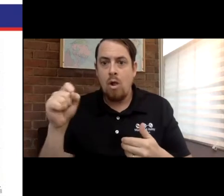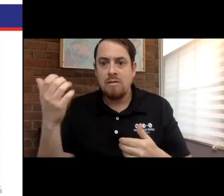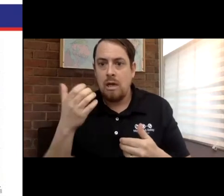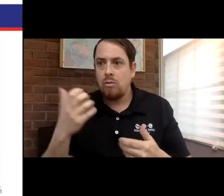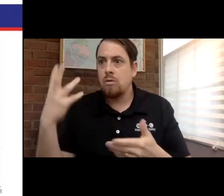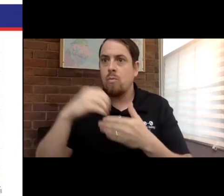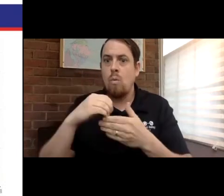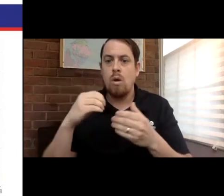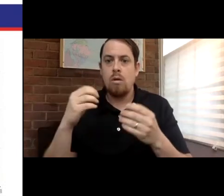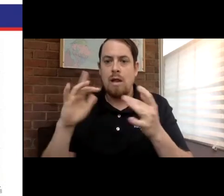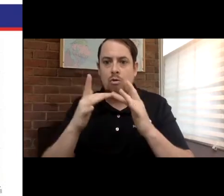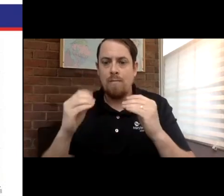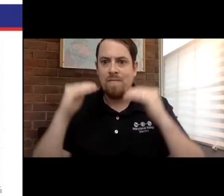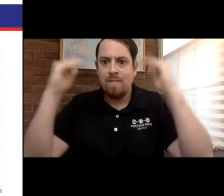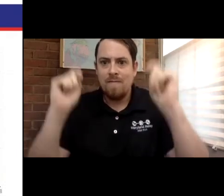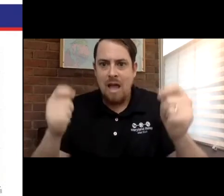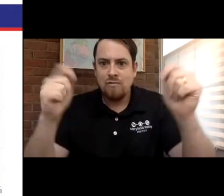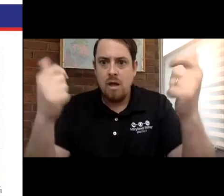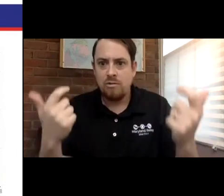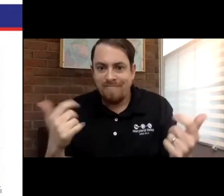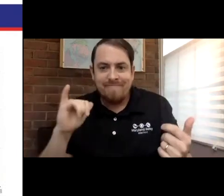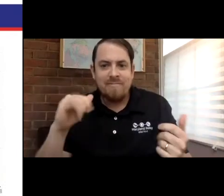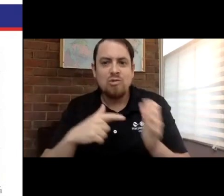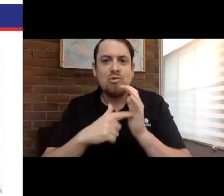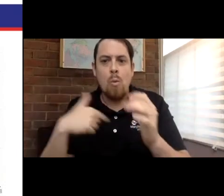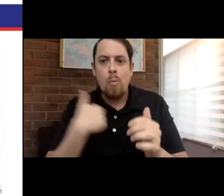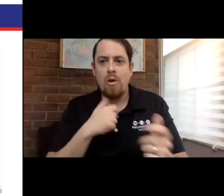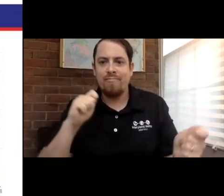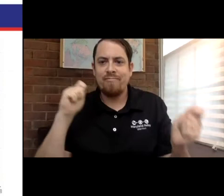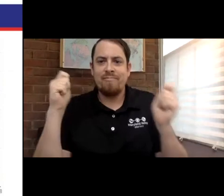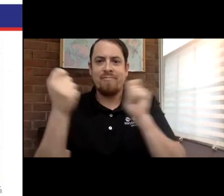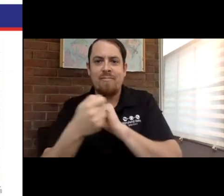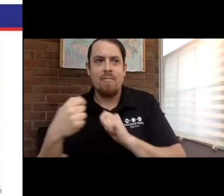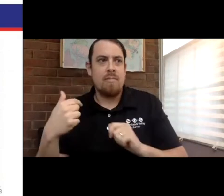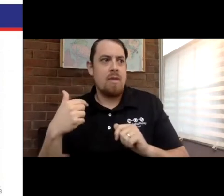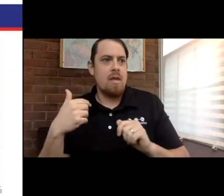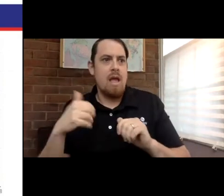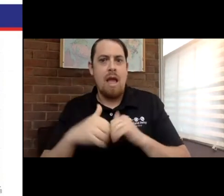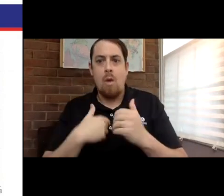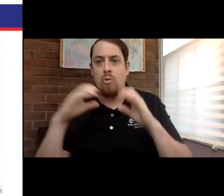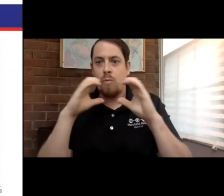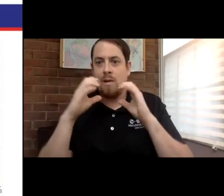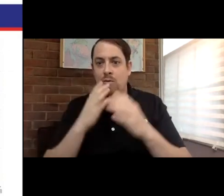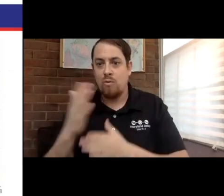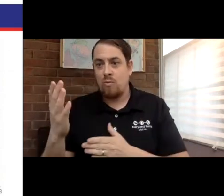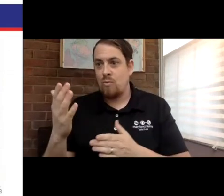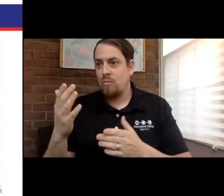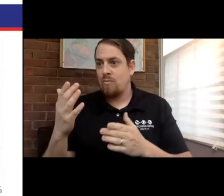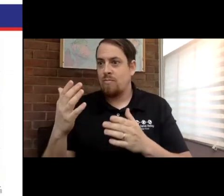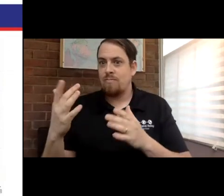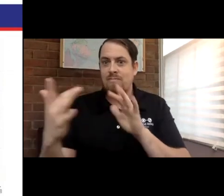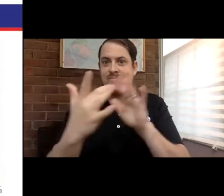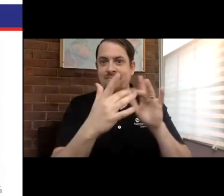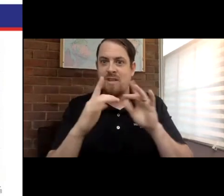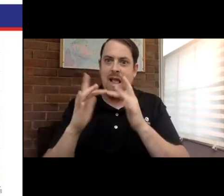their telecommunication needs met solely through mobile devices, as the internet becomes more advanced, with the advent of smartphone technology, with